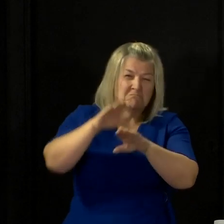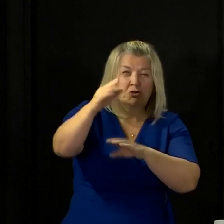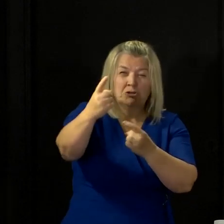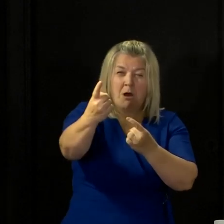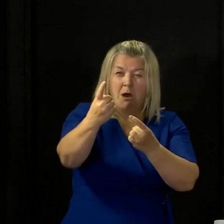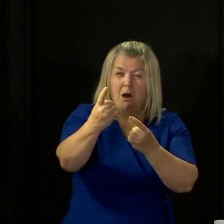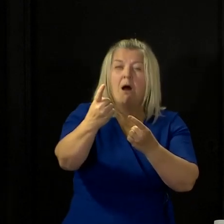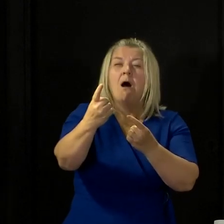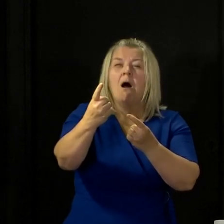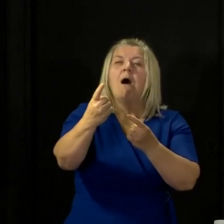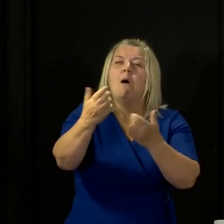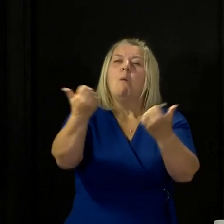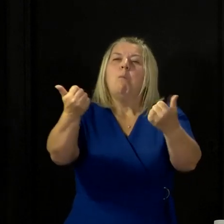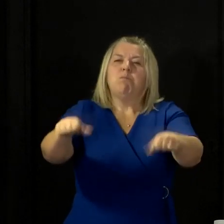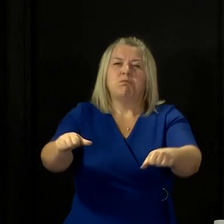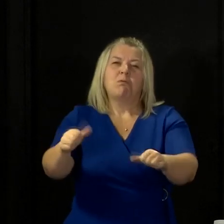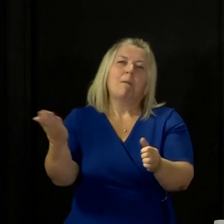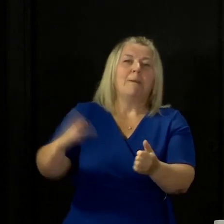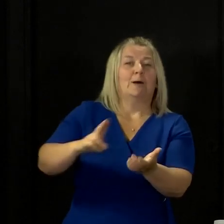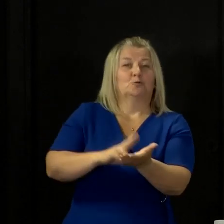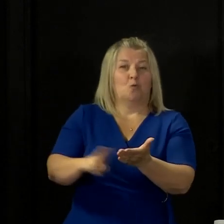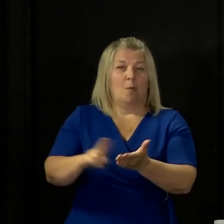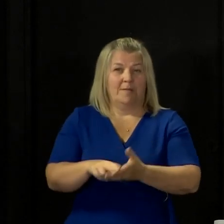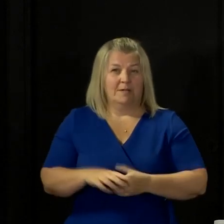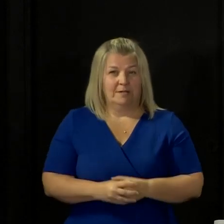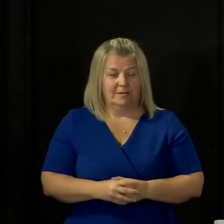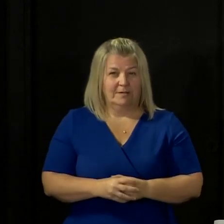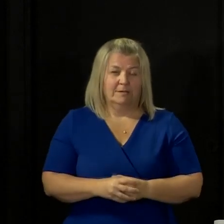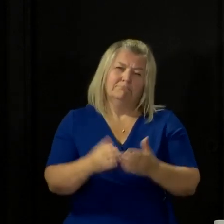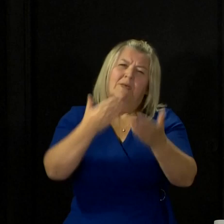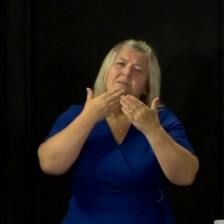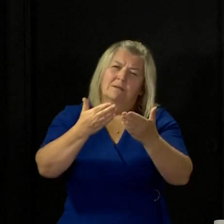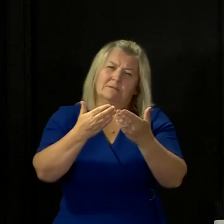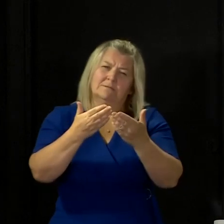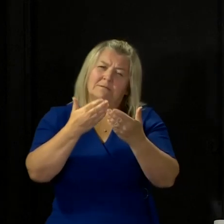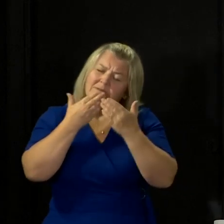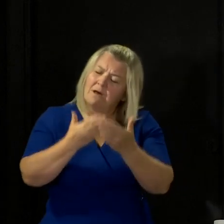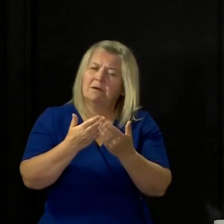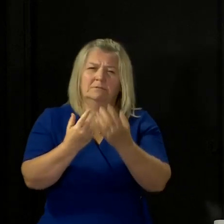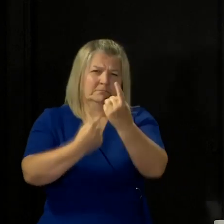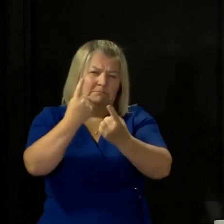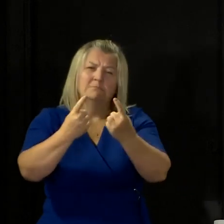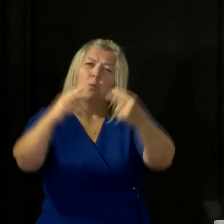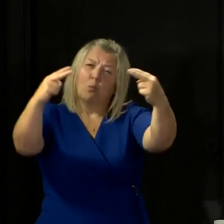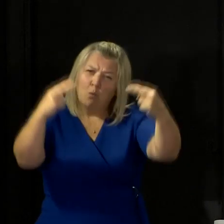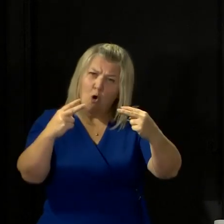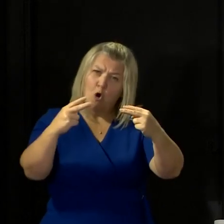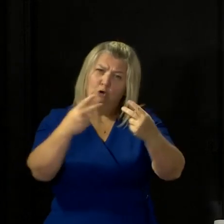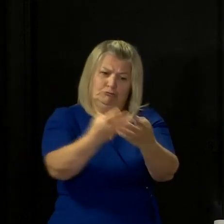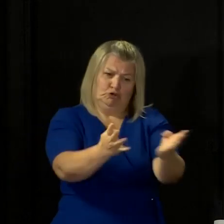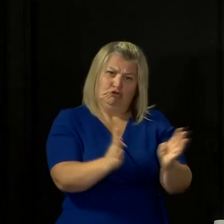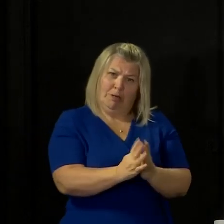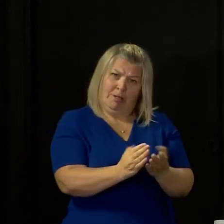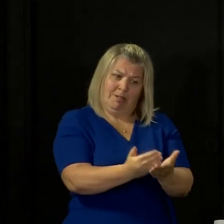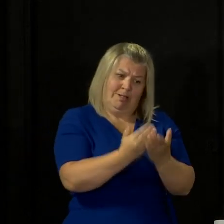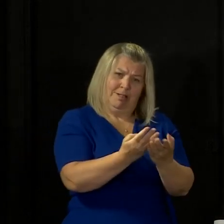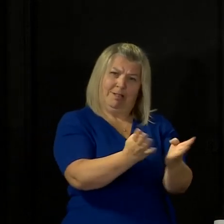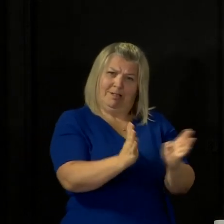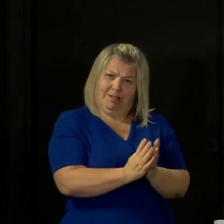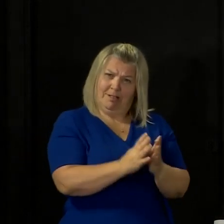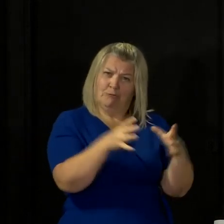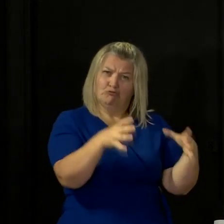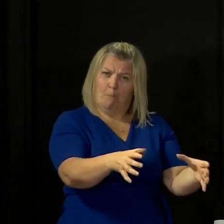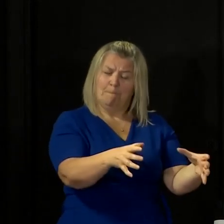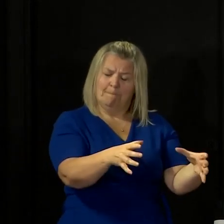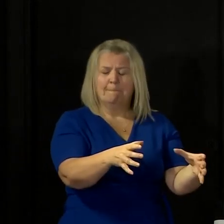back to some normality. So my thanks again to all of you, my thanks in particular to those watching in the shielded category. I know how difficult